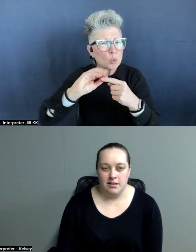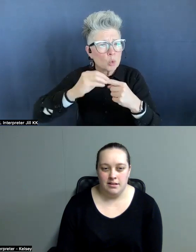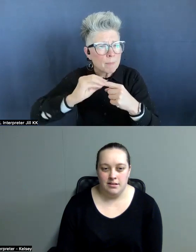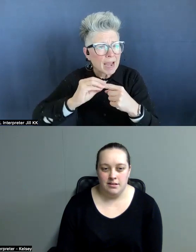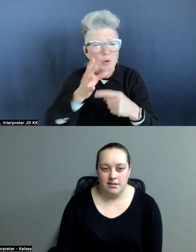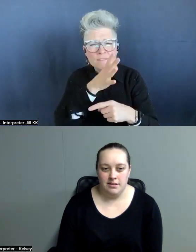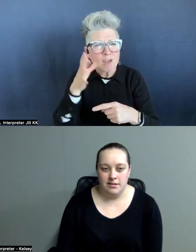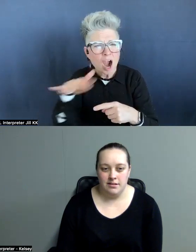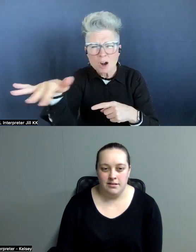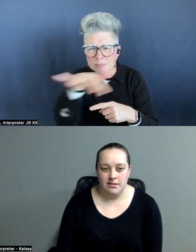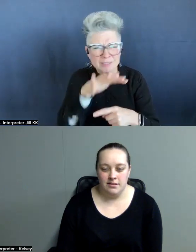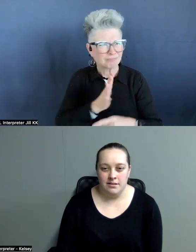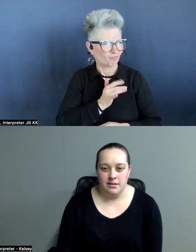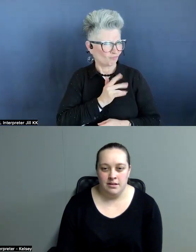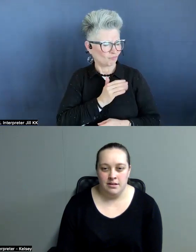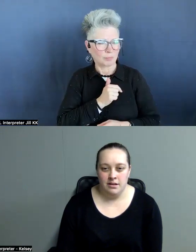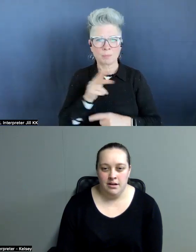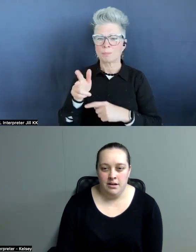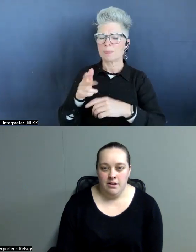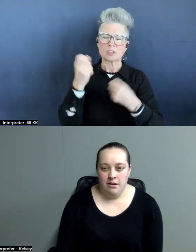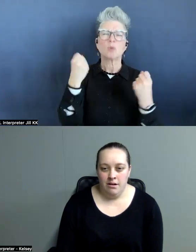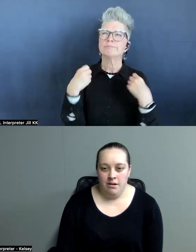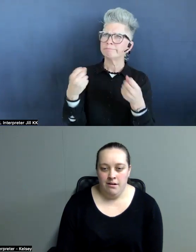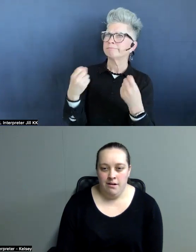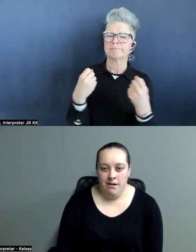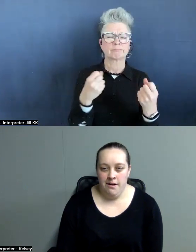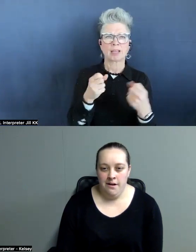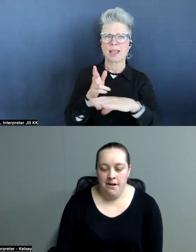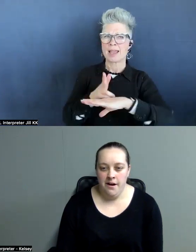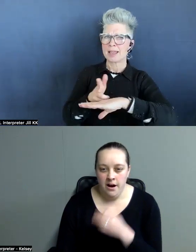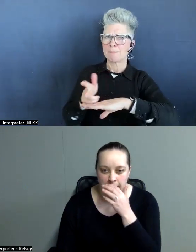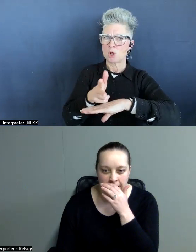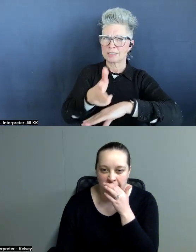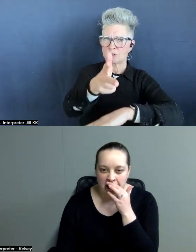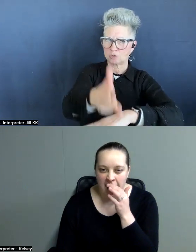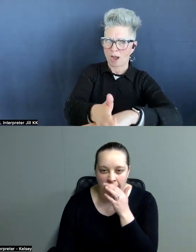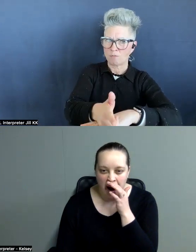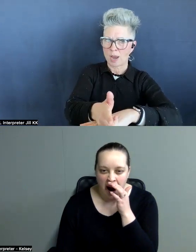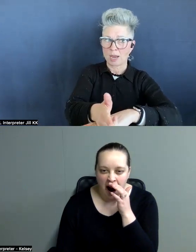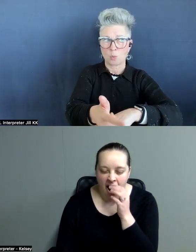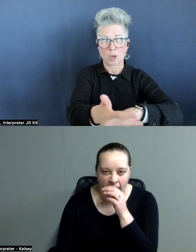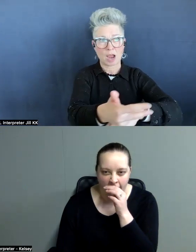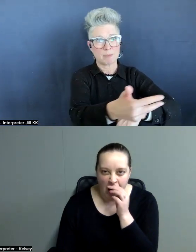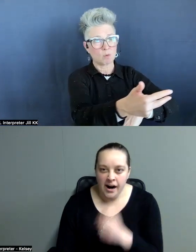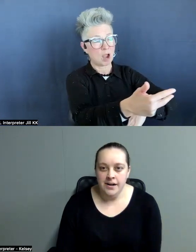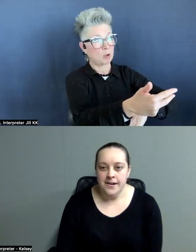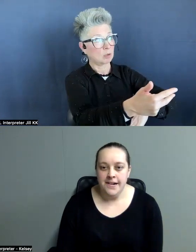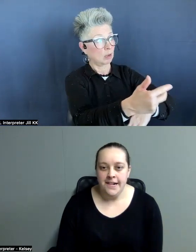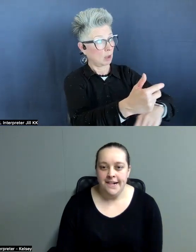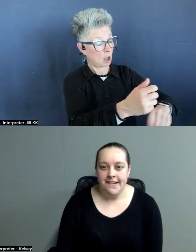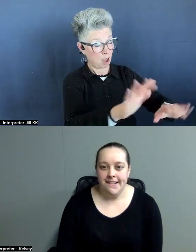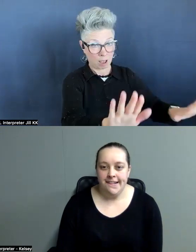And then, and he pulls into this driveway and we come around and it is this humongous